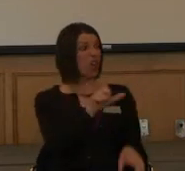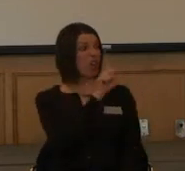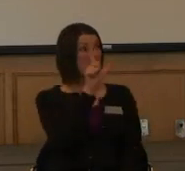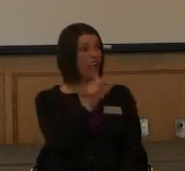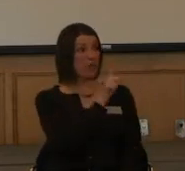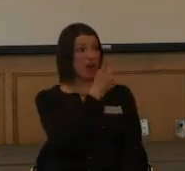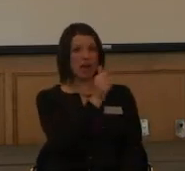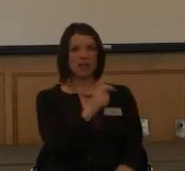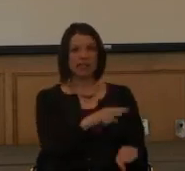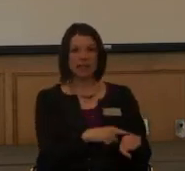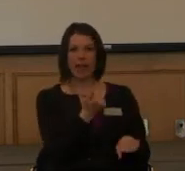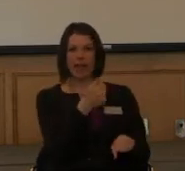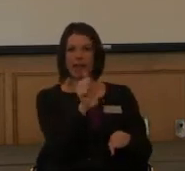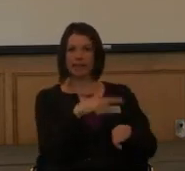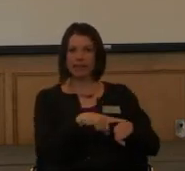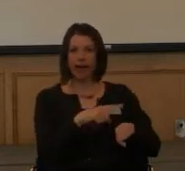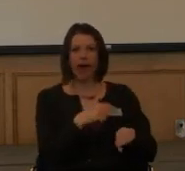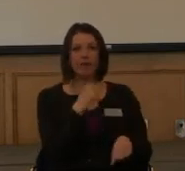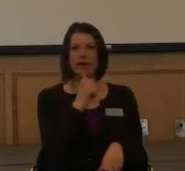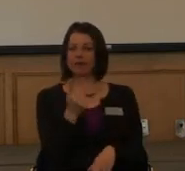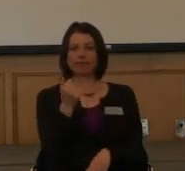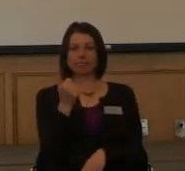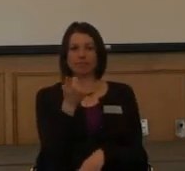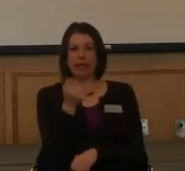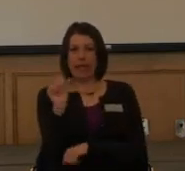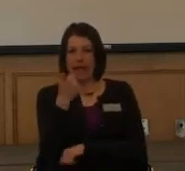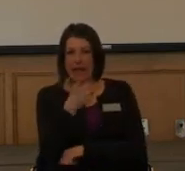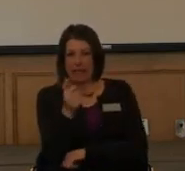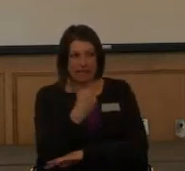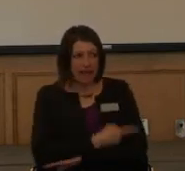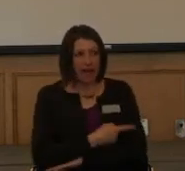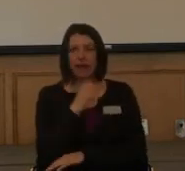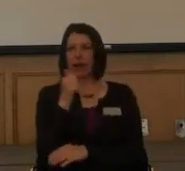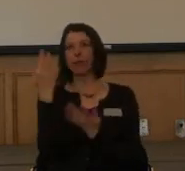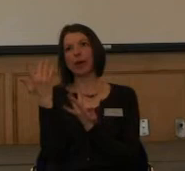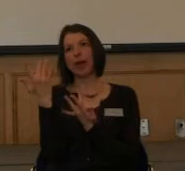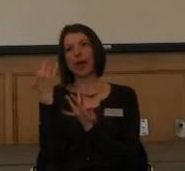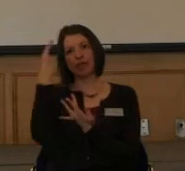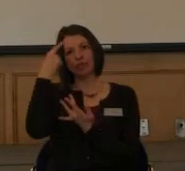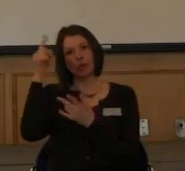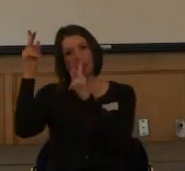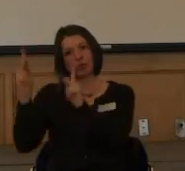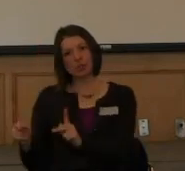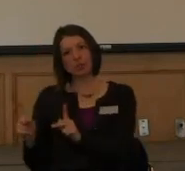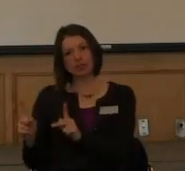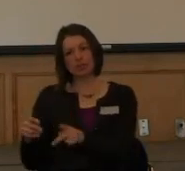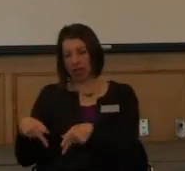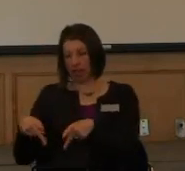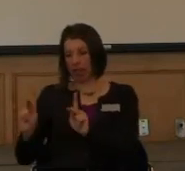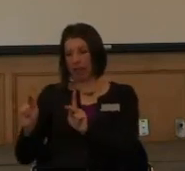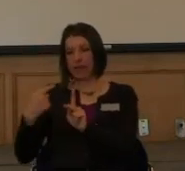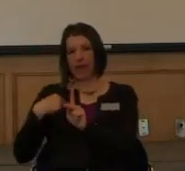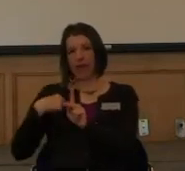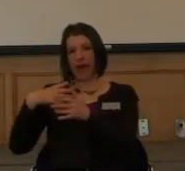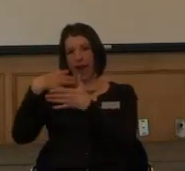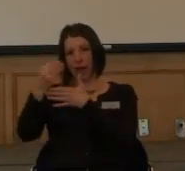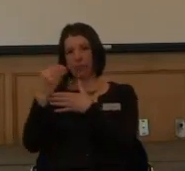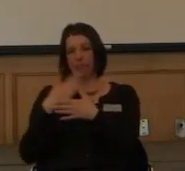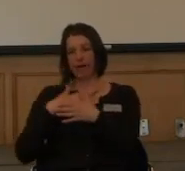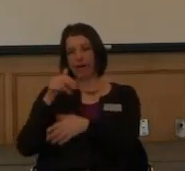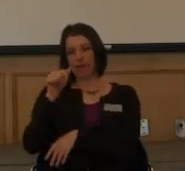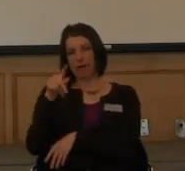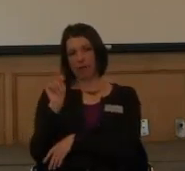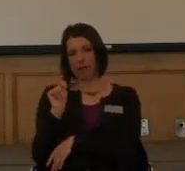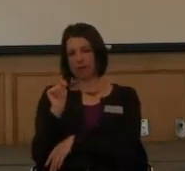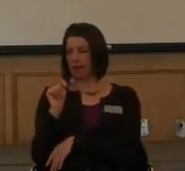damn time I want to. I don't have to wait for somebody to come and let me out of my apartment. That was the problem I had at UNO. I could not